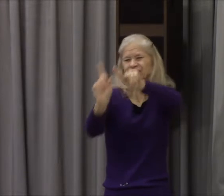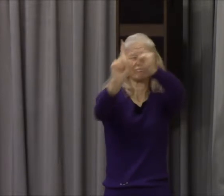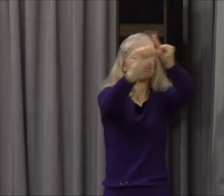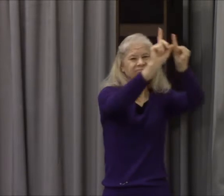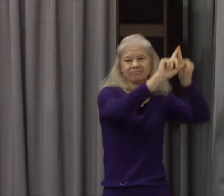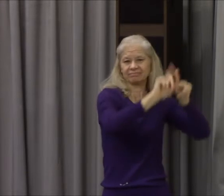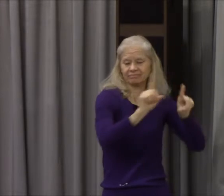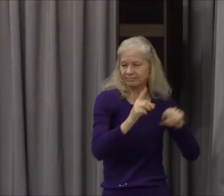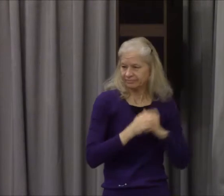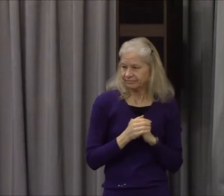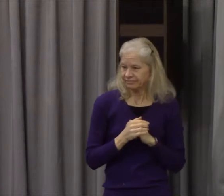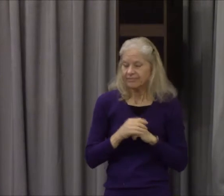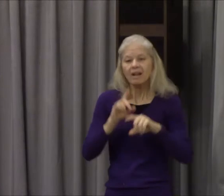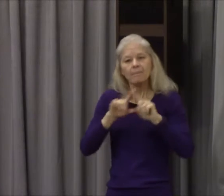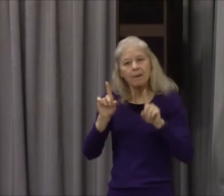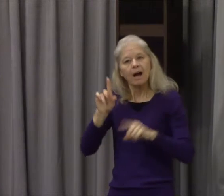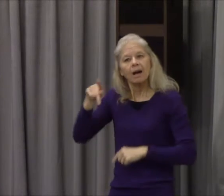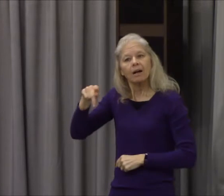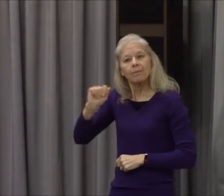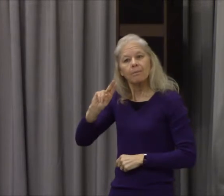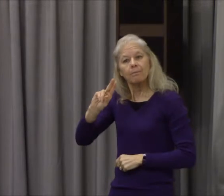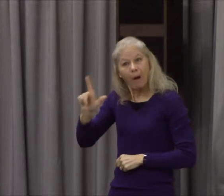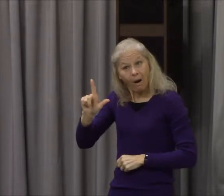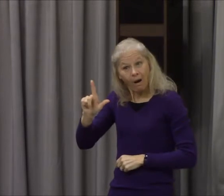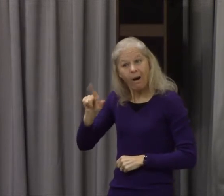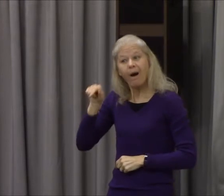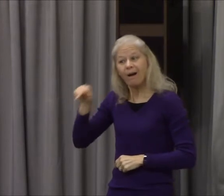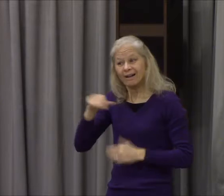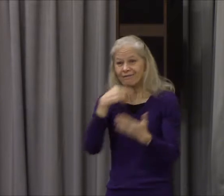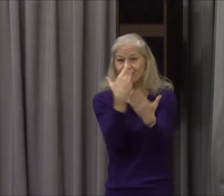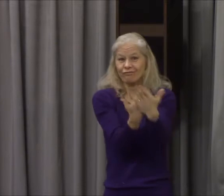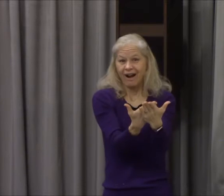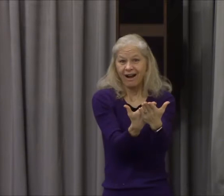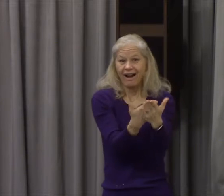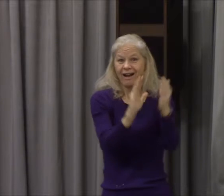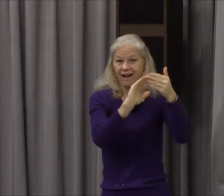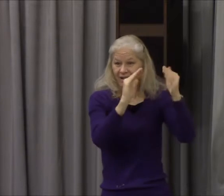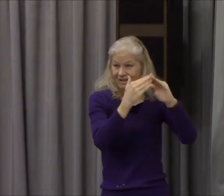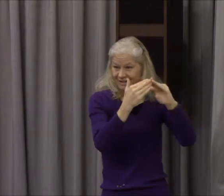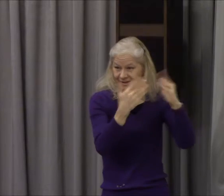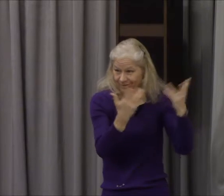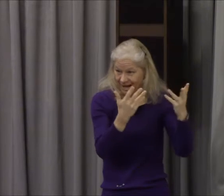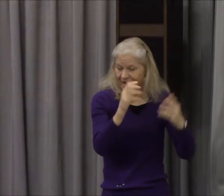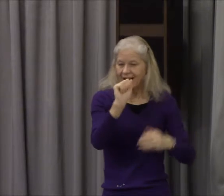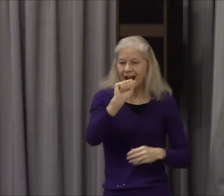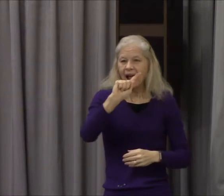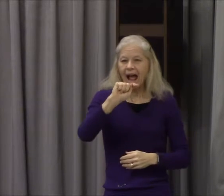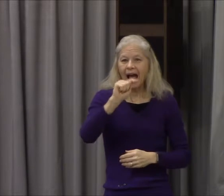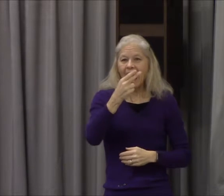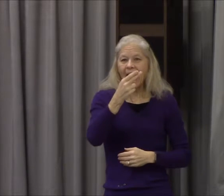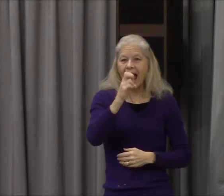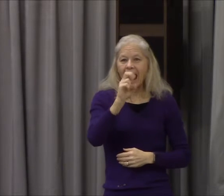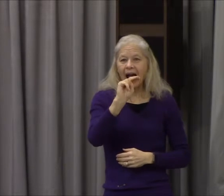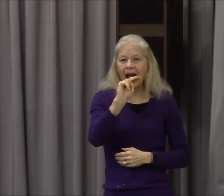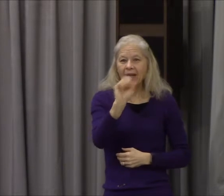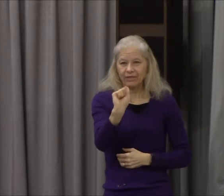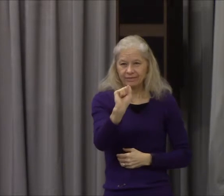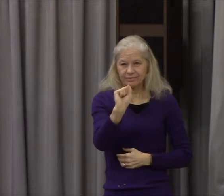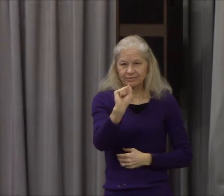But Paul was preaching in Athens, and they had all kinds of gods they